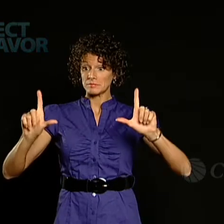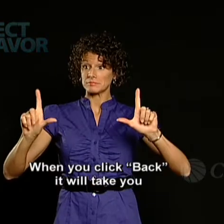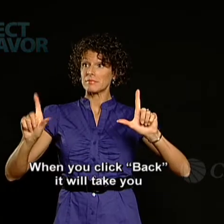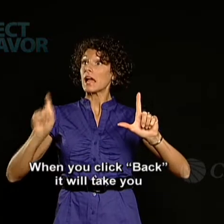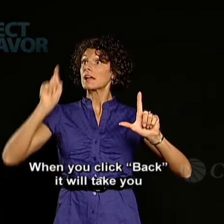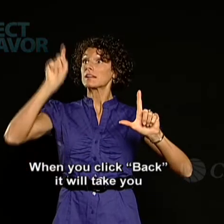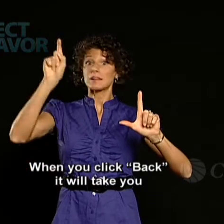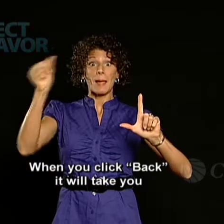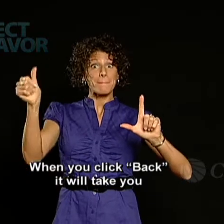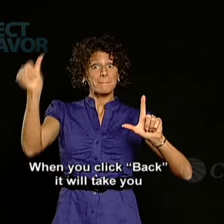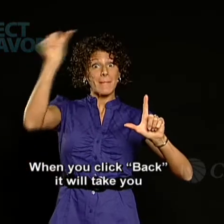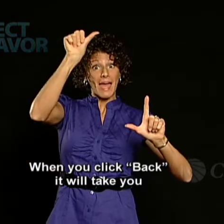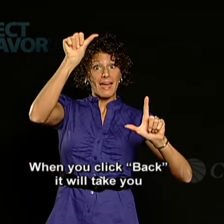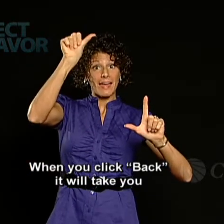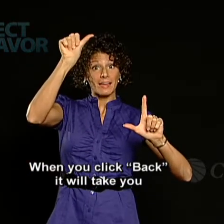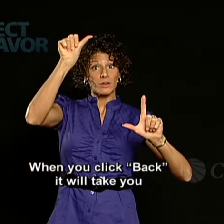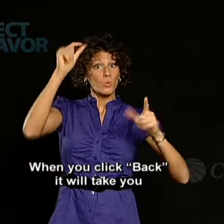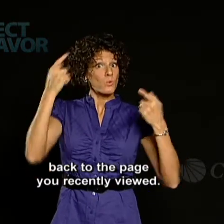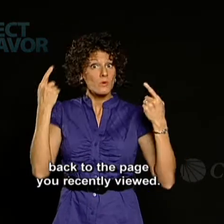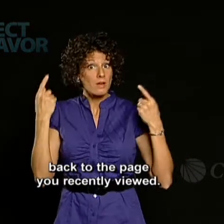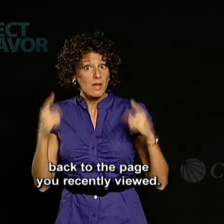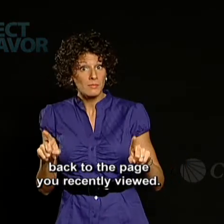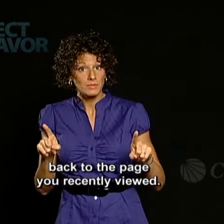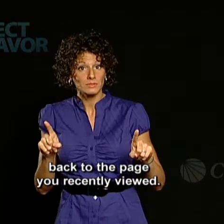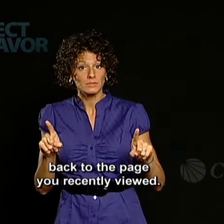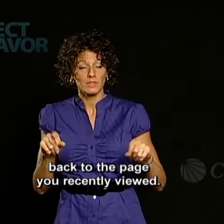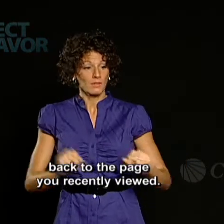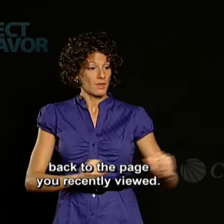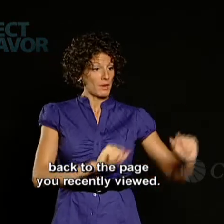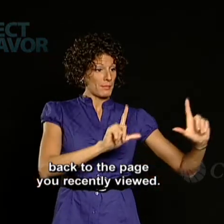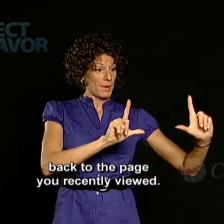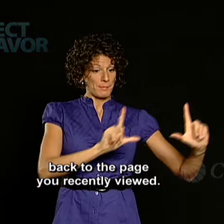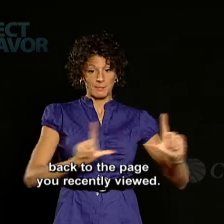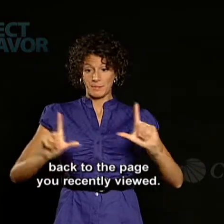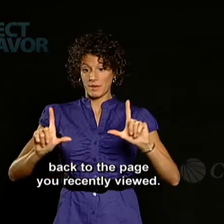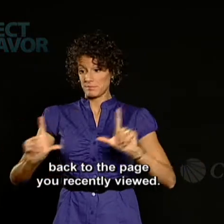When you click Back, it will take you back to the page you recently viewed.